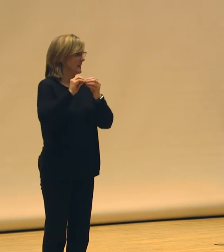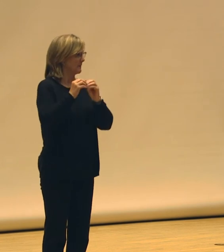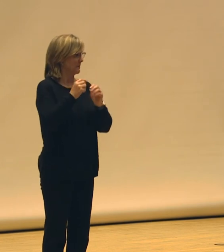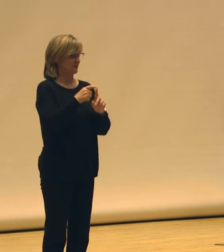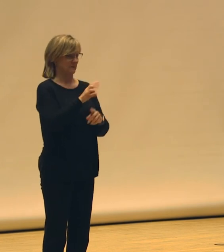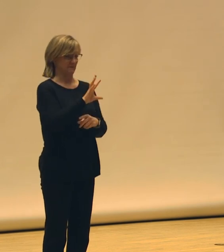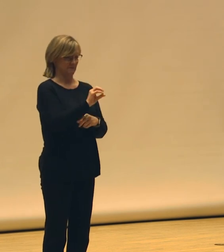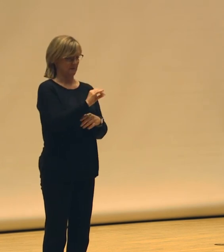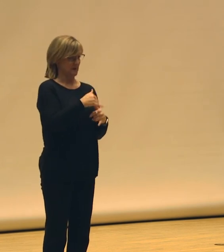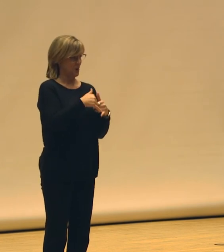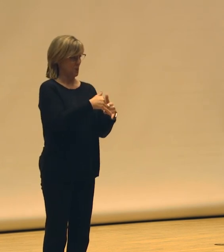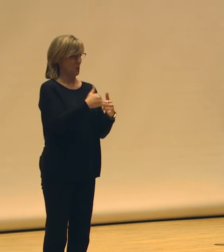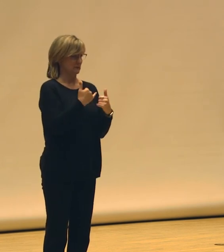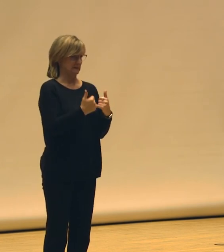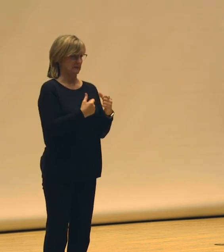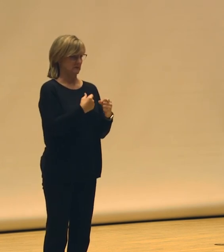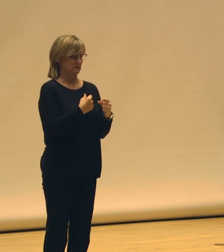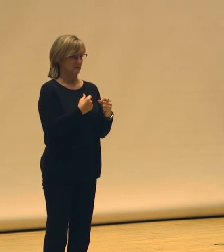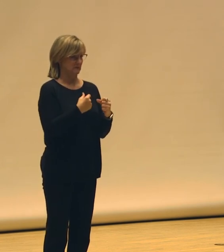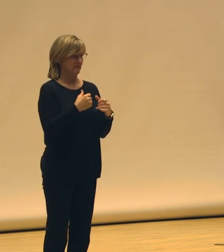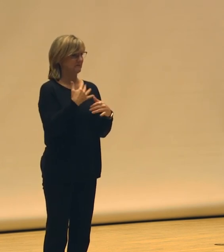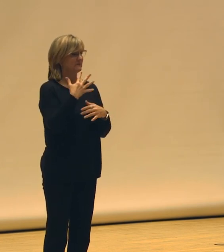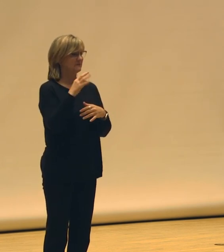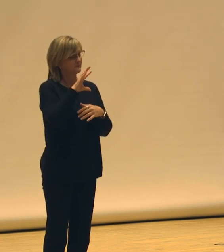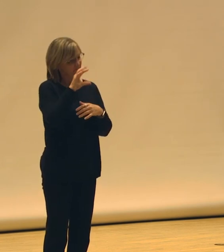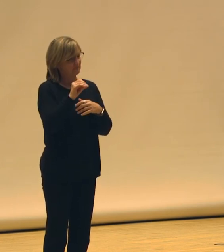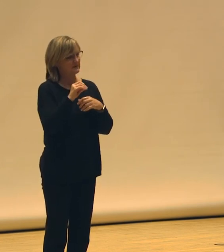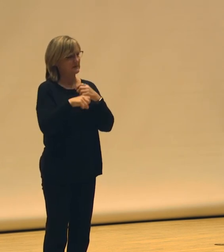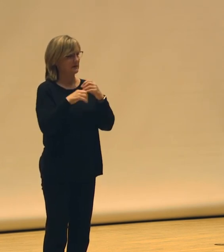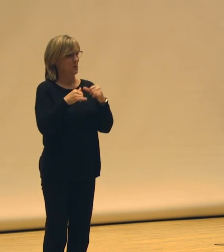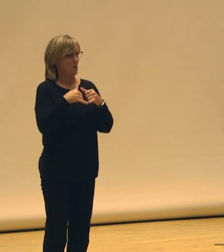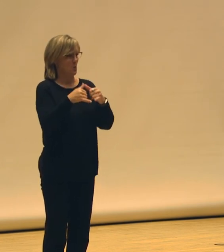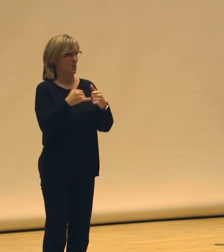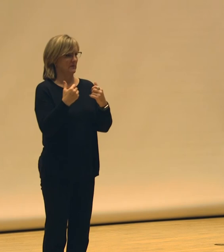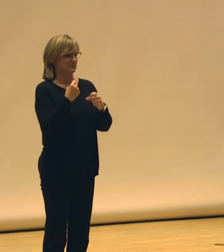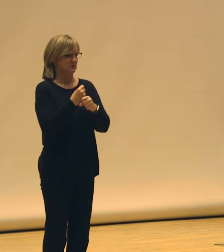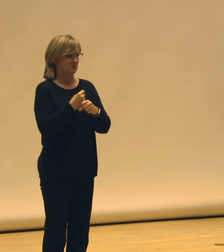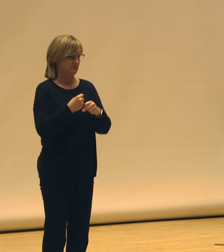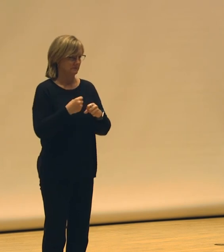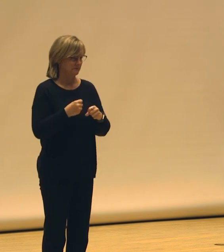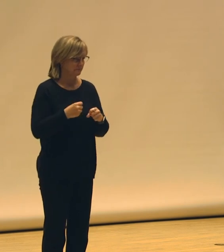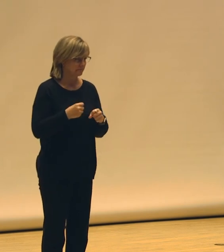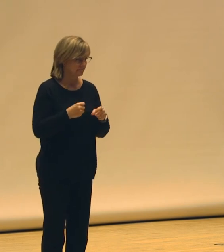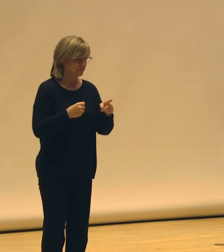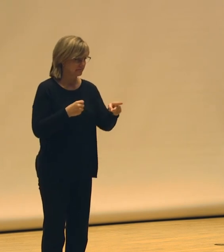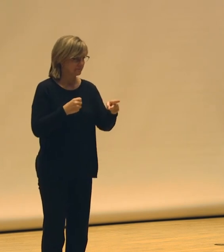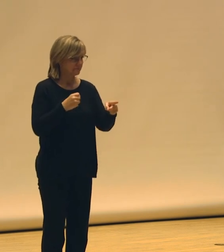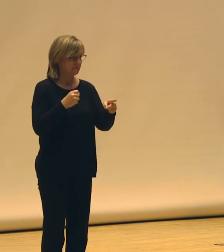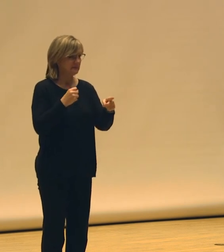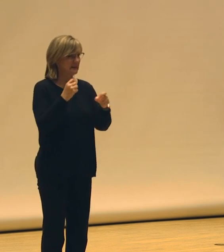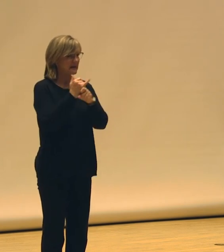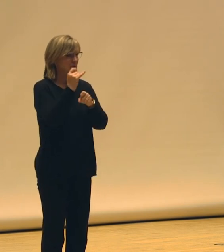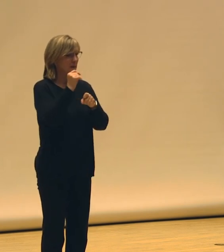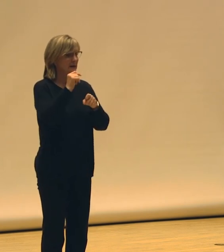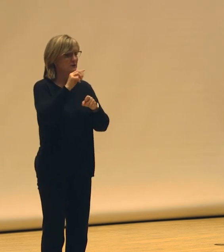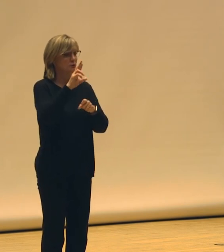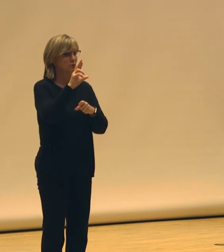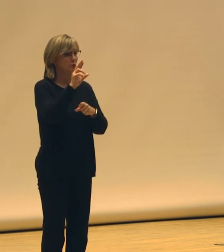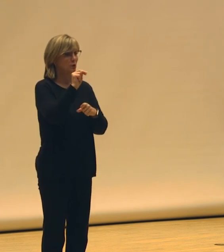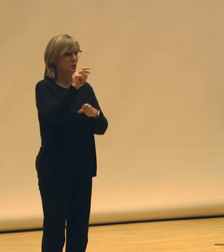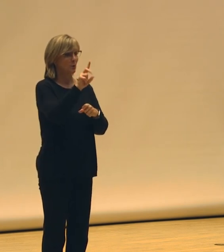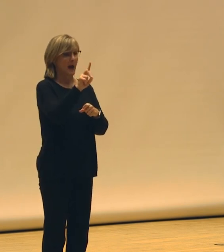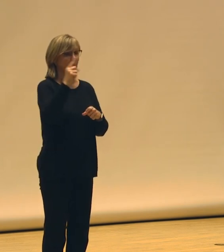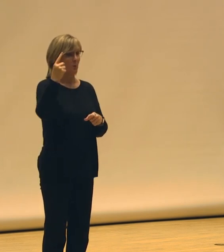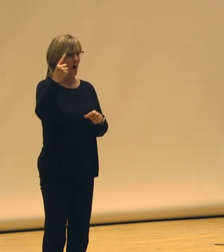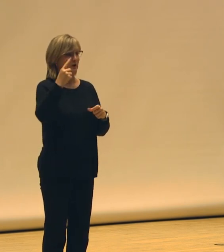was 50 awards this year. And that was up. What's the percentage on that, mathematicians? If you make it to round one, you're like,